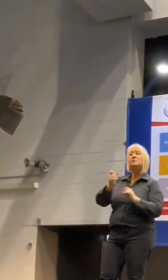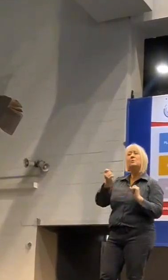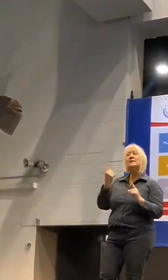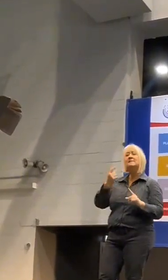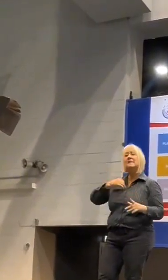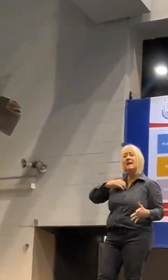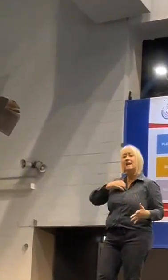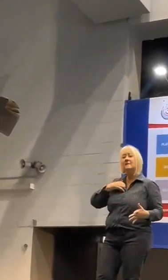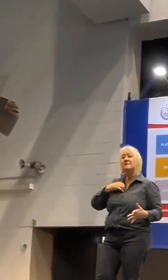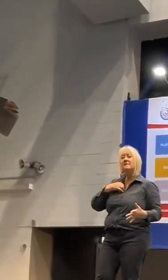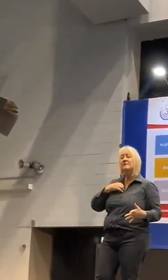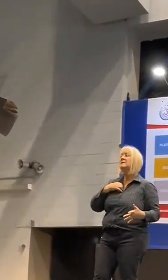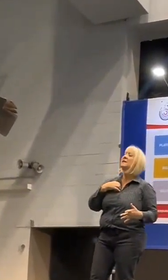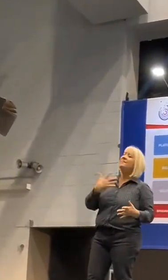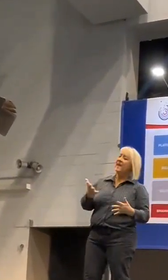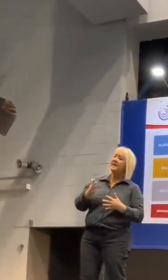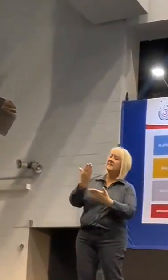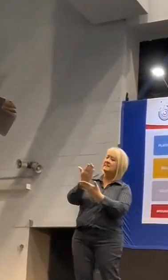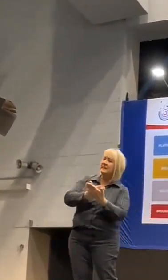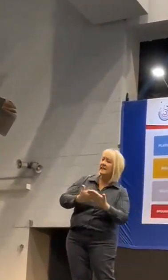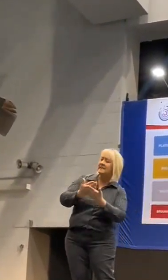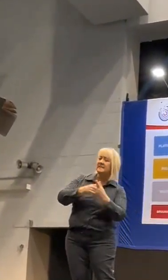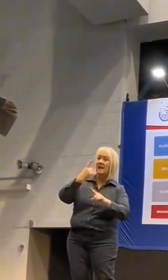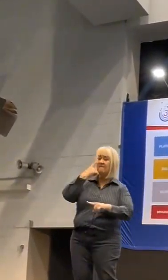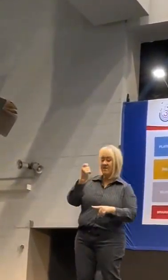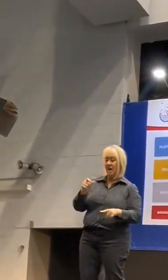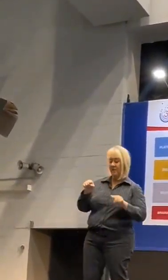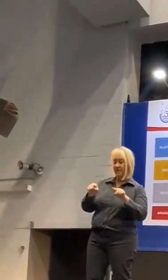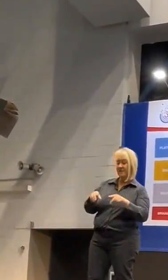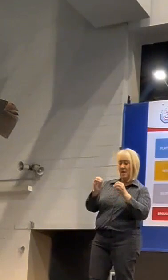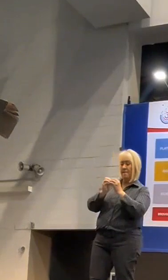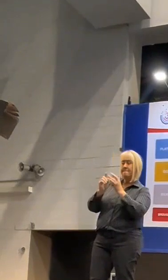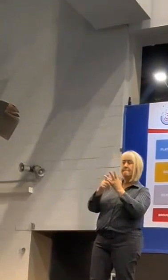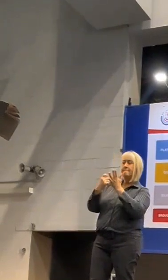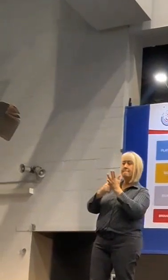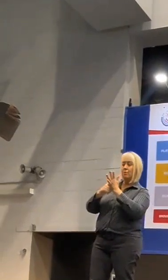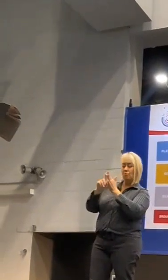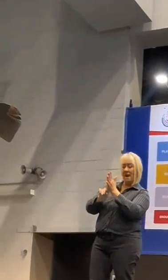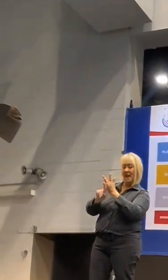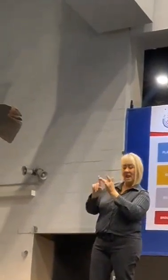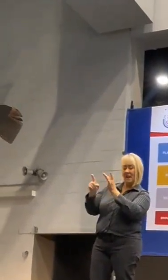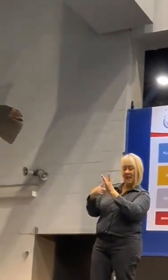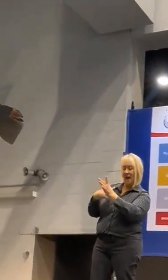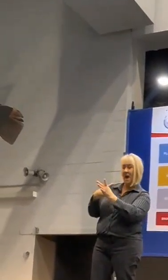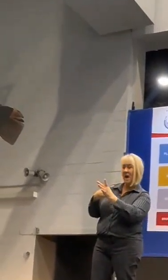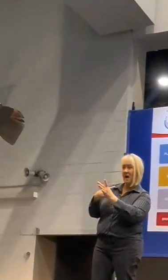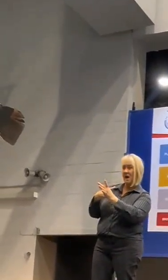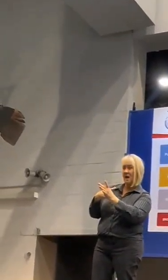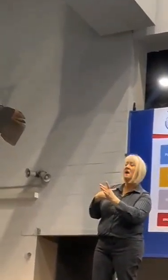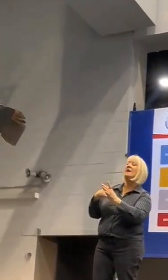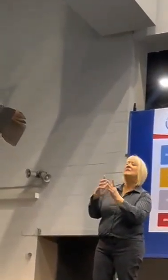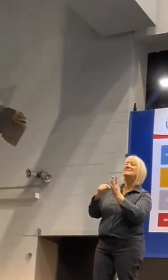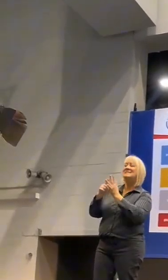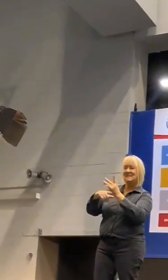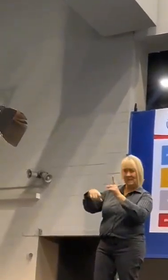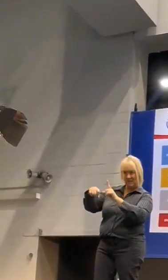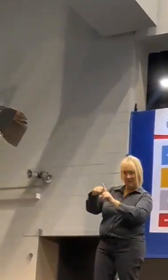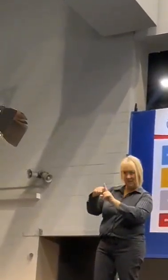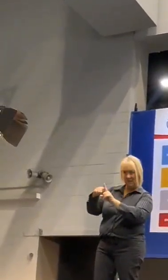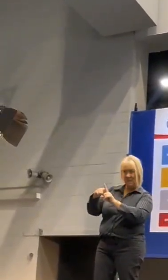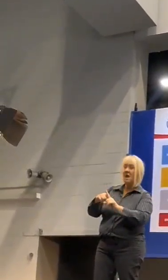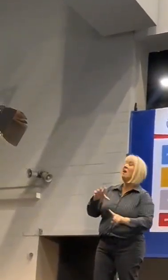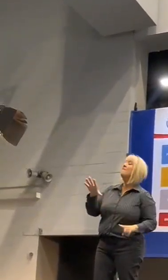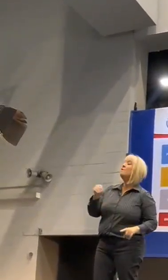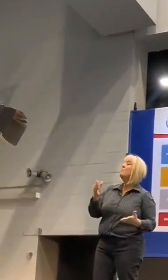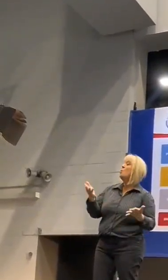studies have found Borrelia species in ticks that have been removed from Australian fauna, domestic animals and